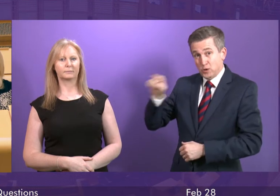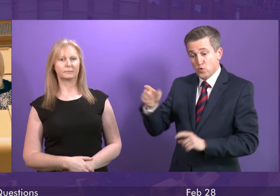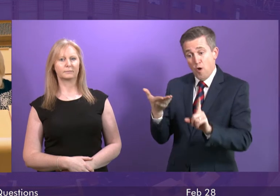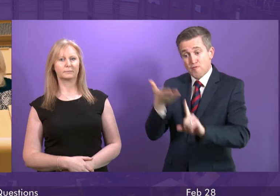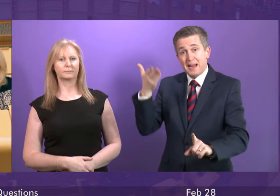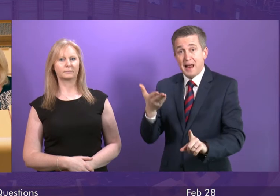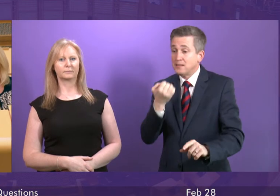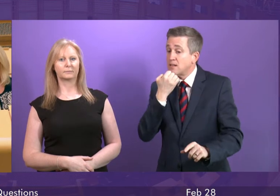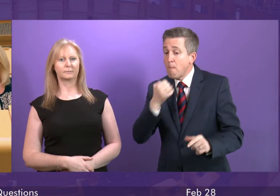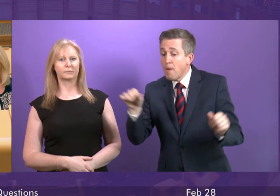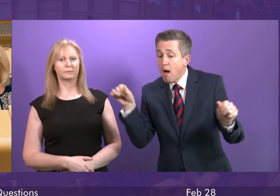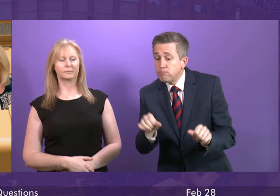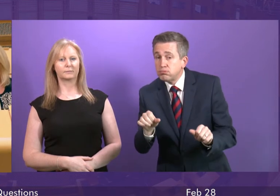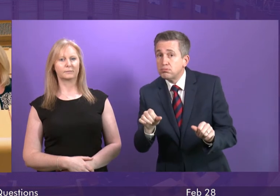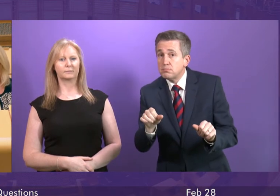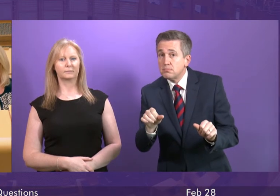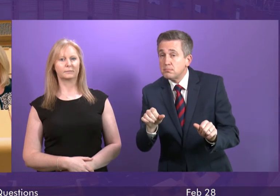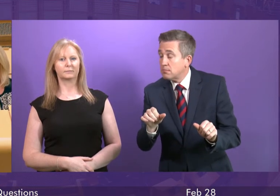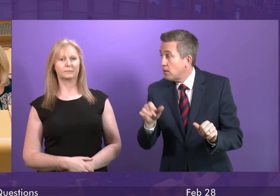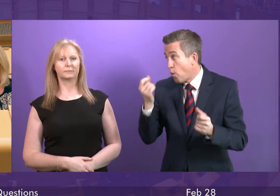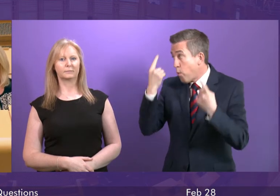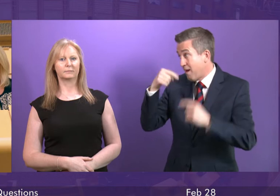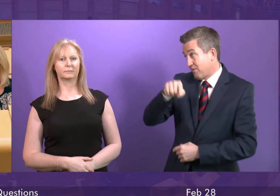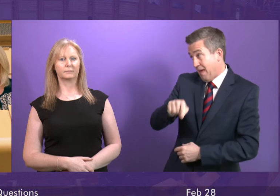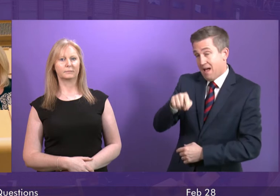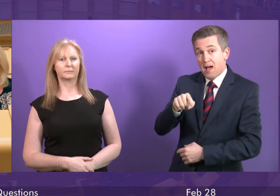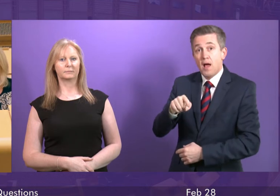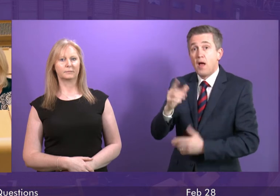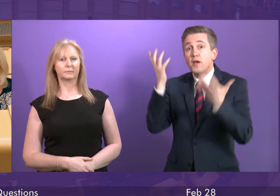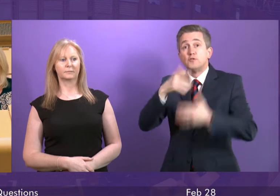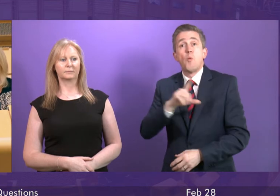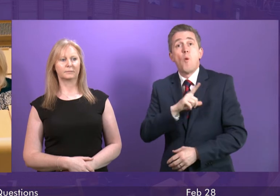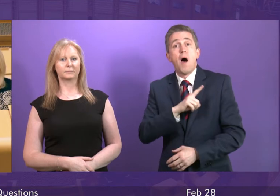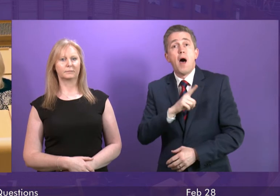First Minister's logic, it was clearly the uncertainty caused by Scottish independence then that was responsible for that.